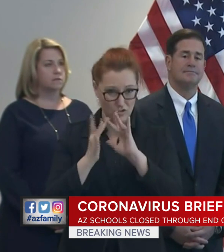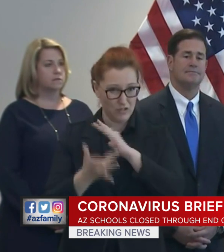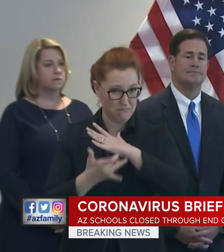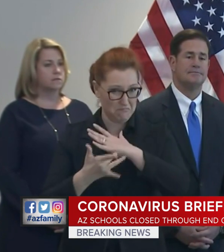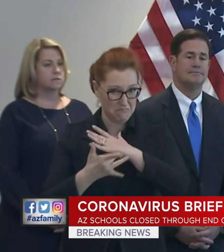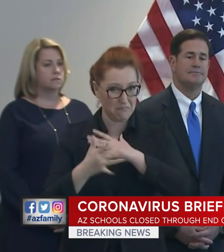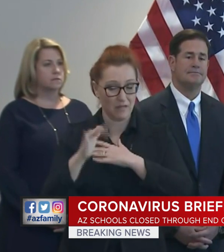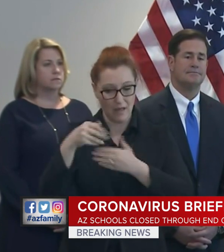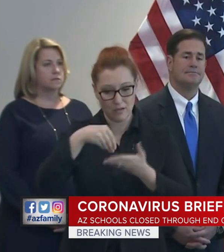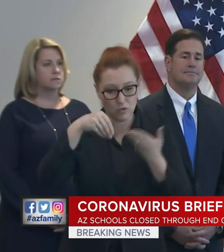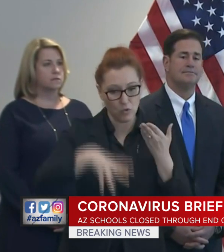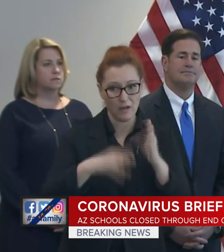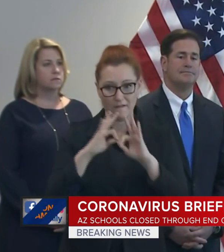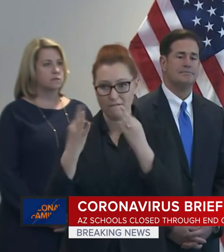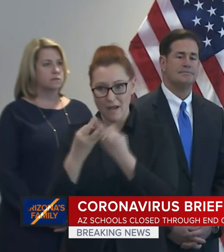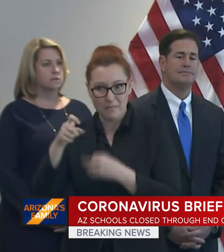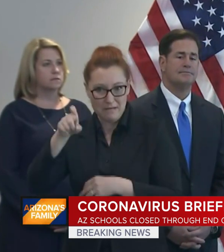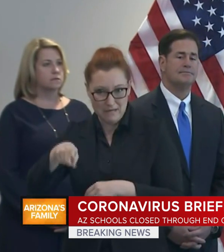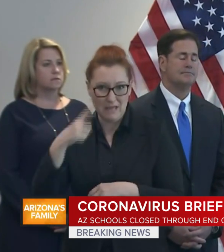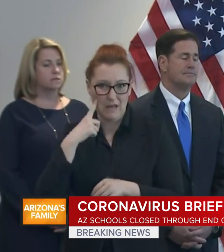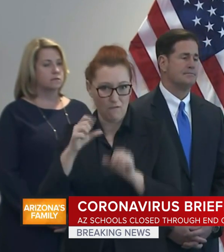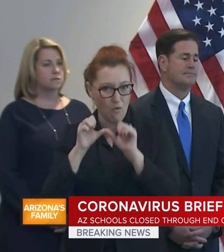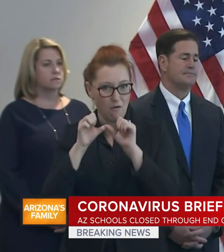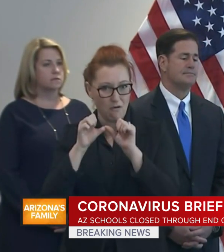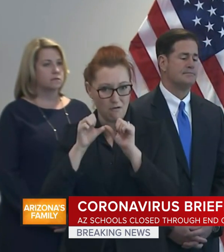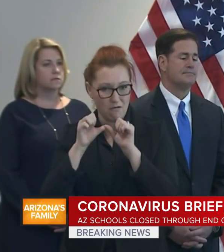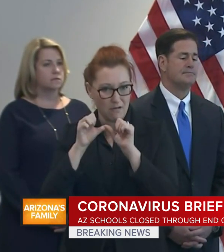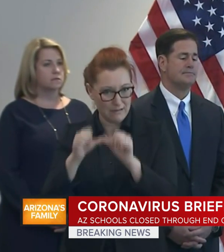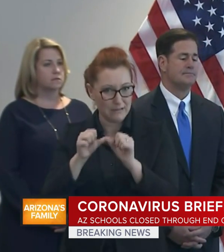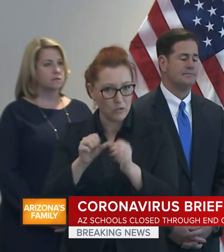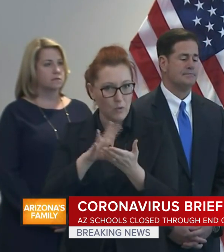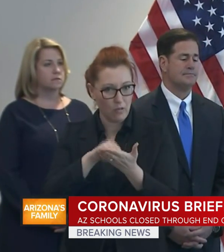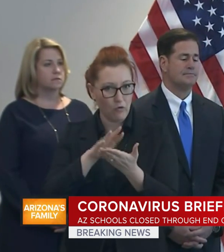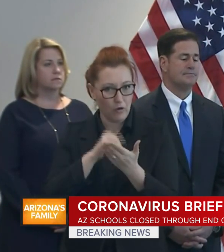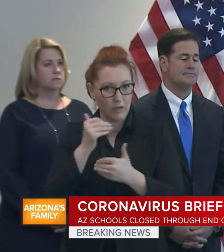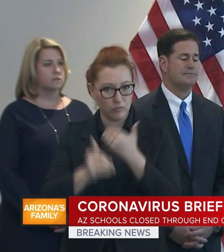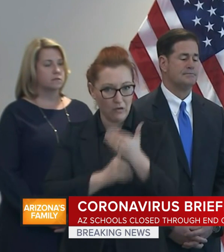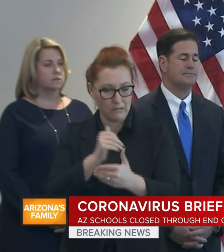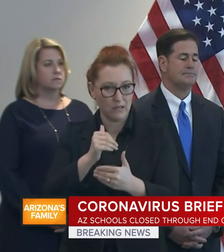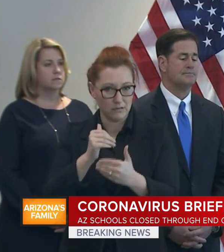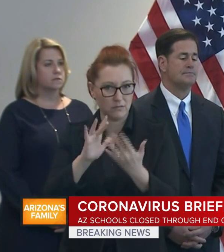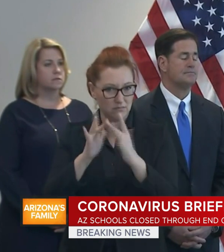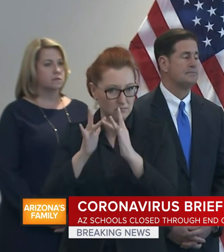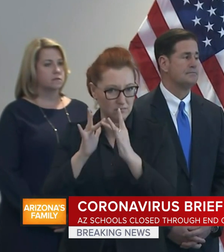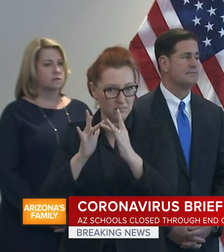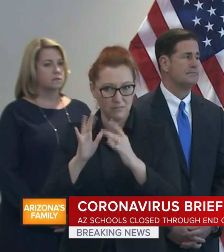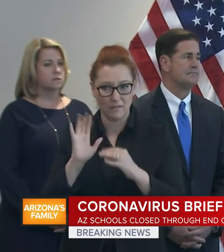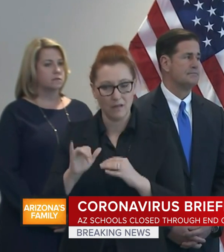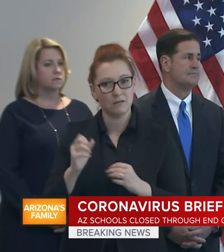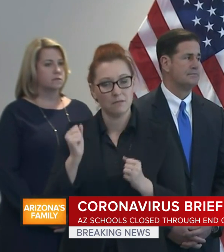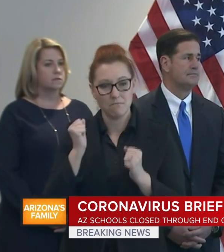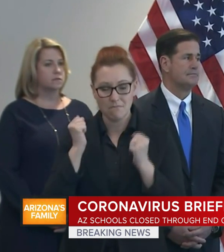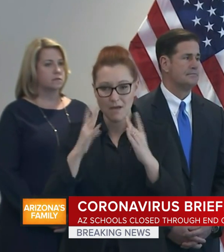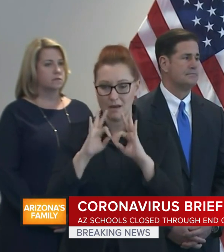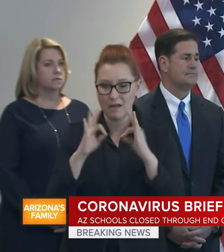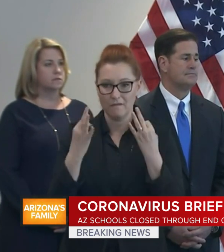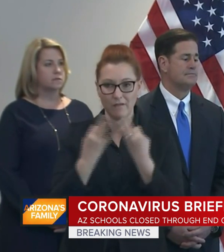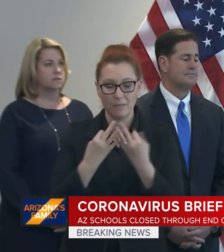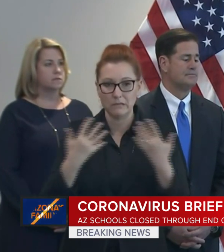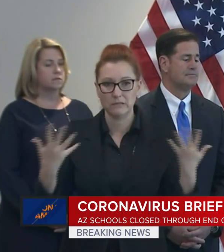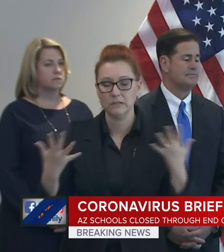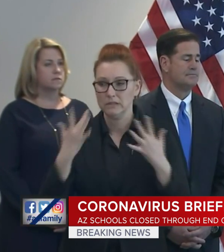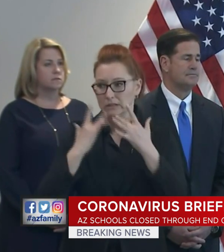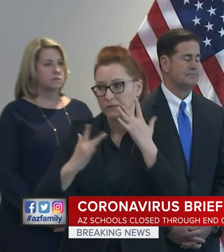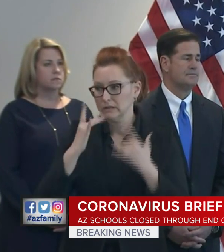that students and family need in order to continue the learning process online. Many families simply